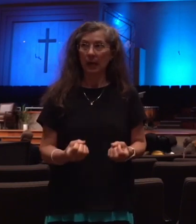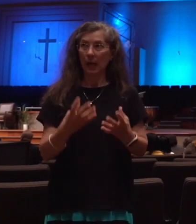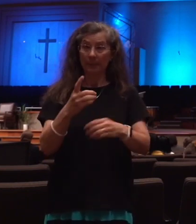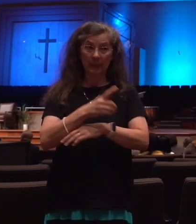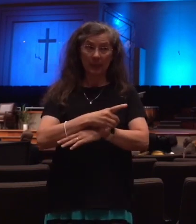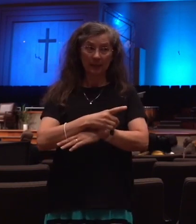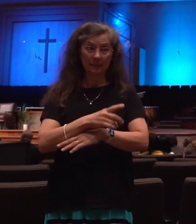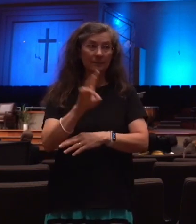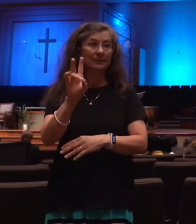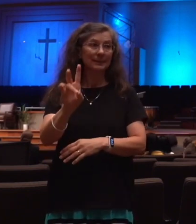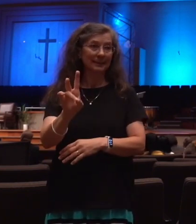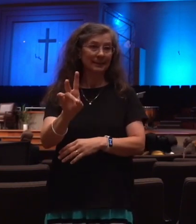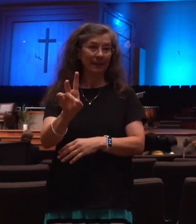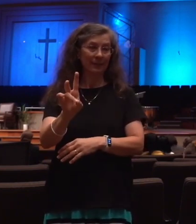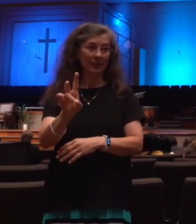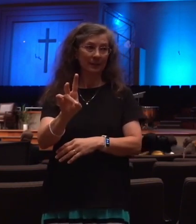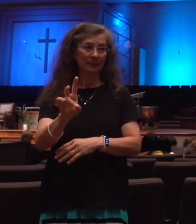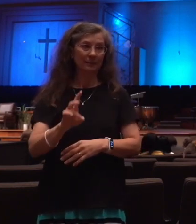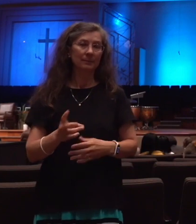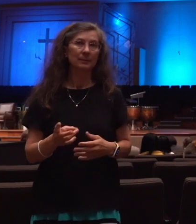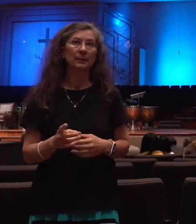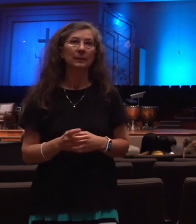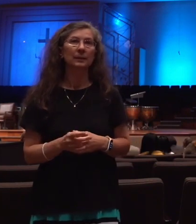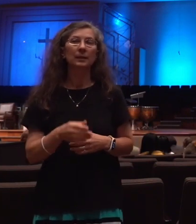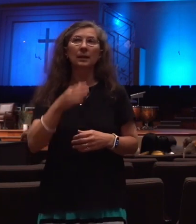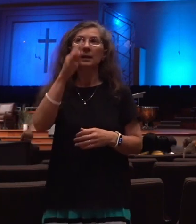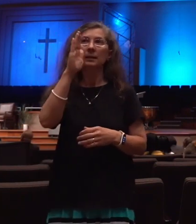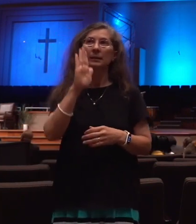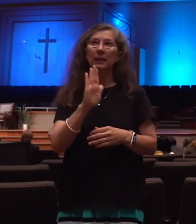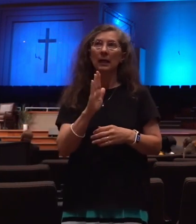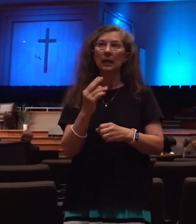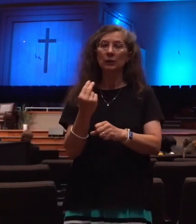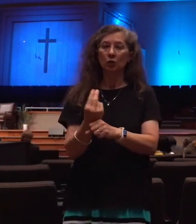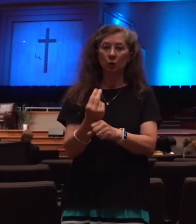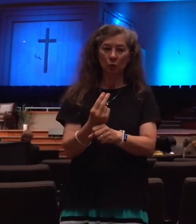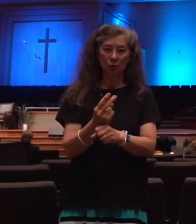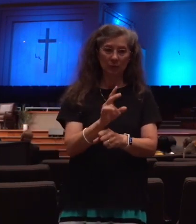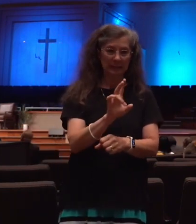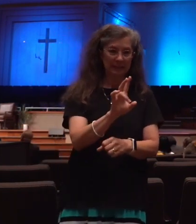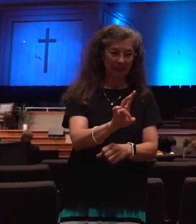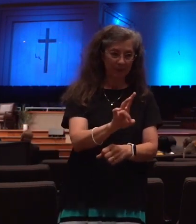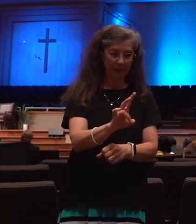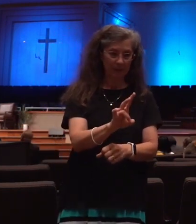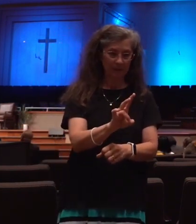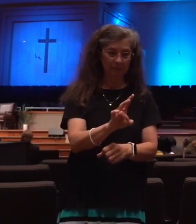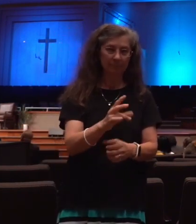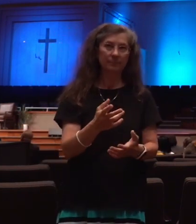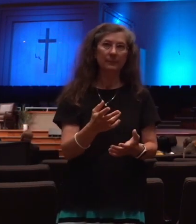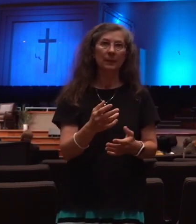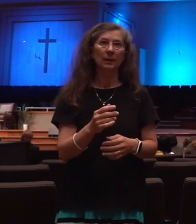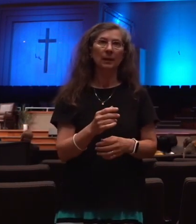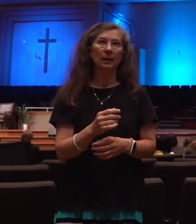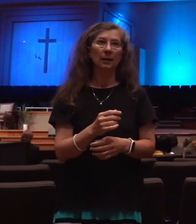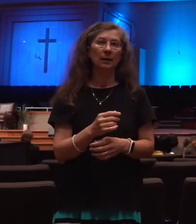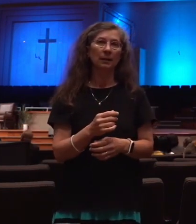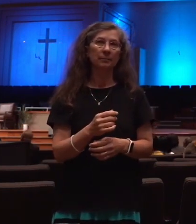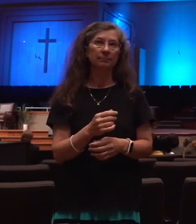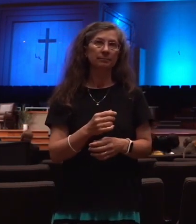Seven. It's a set of seven. God worked in sets of seven. Every seven, or every 49